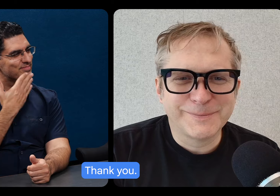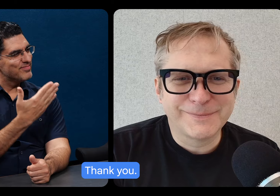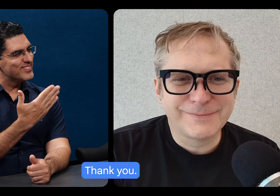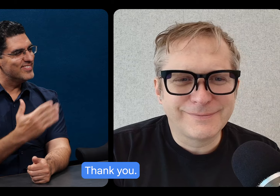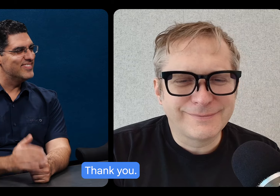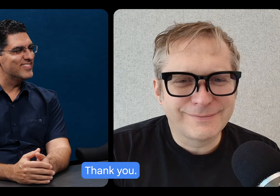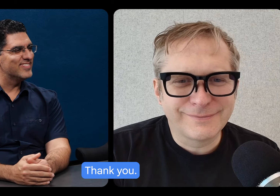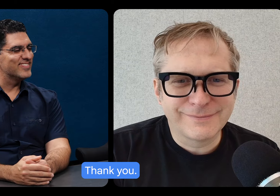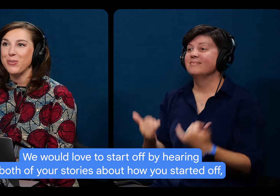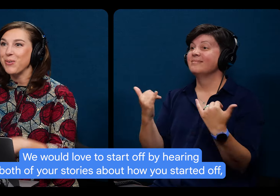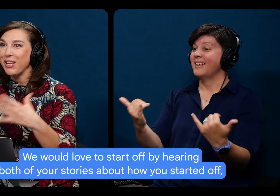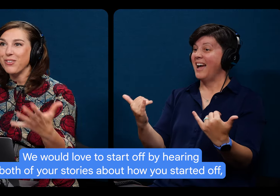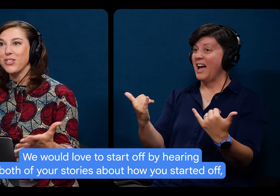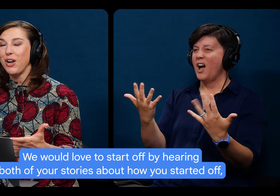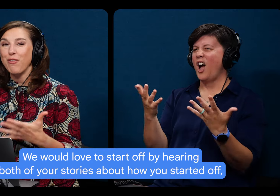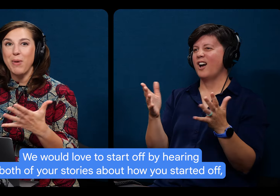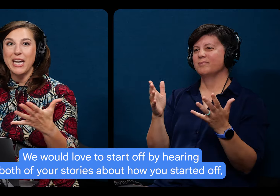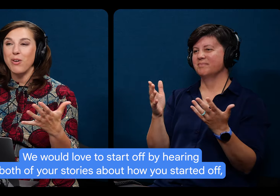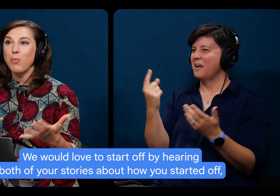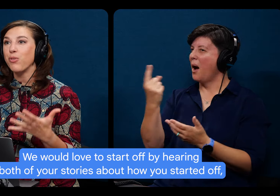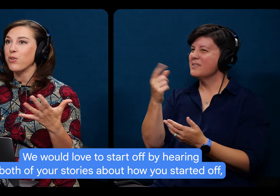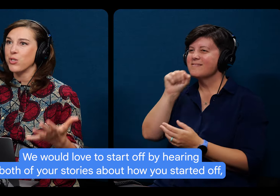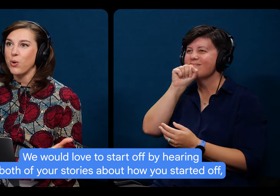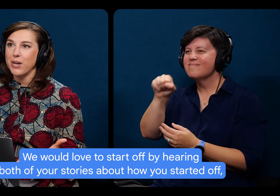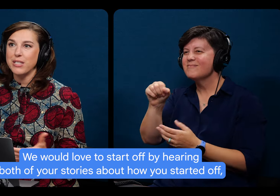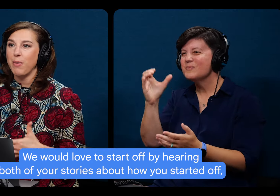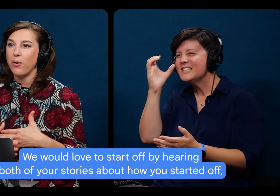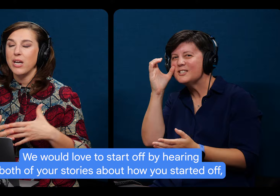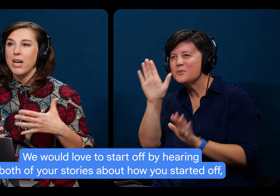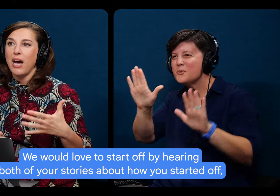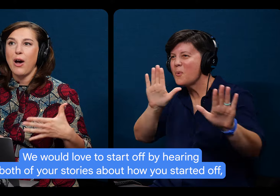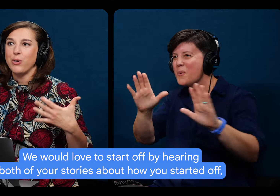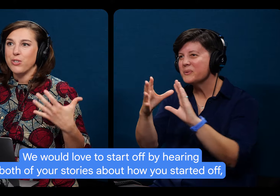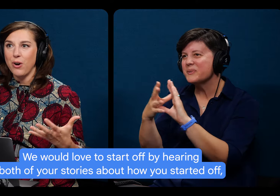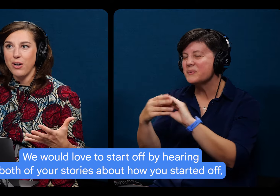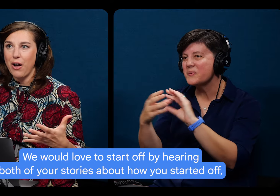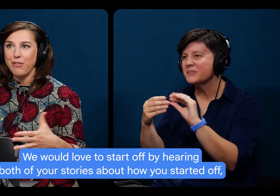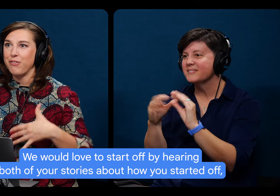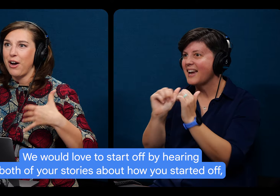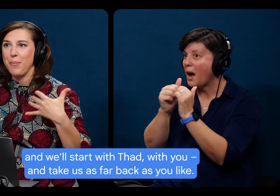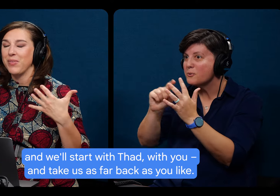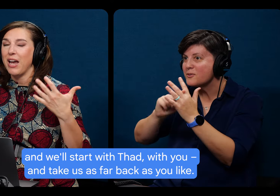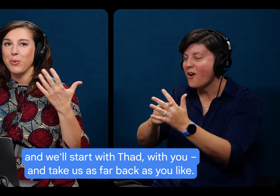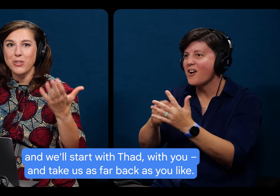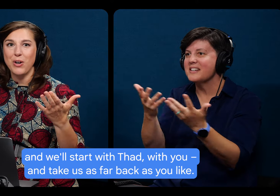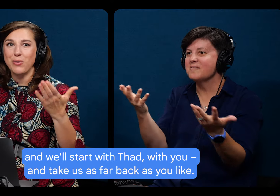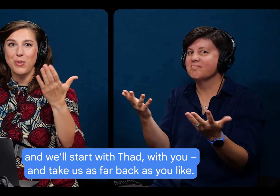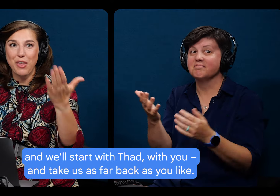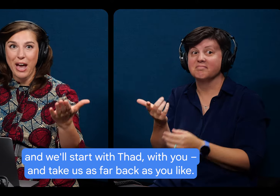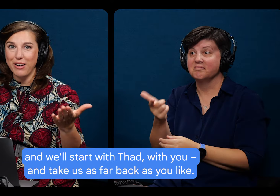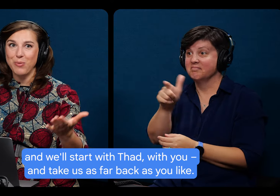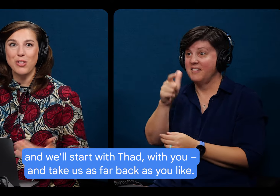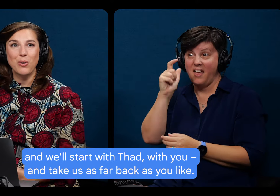Thank you. We would love to start off by hearing both of your stories about how you started off, and we'll start